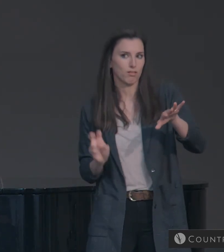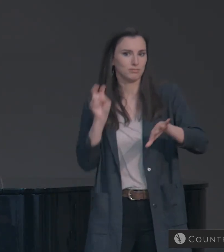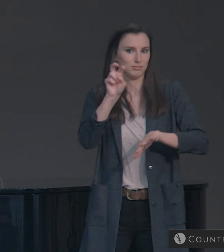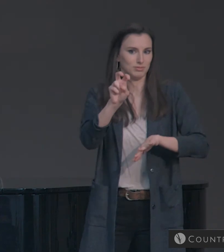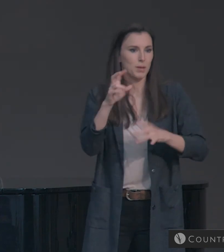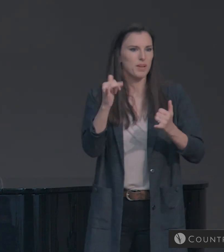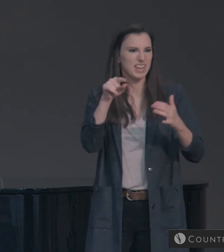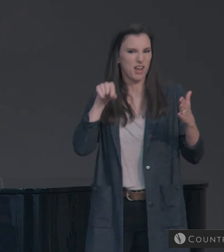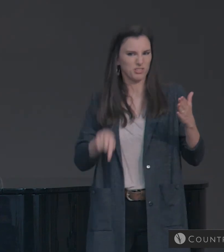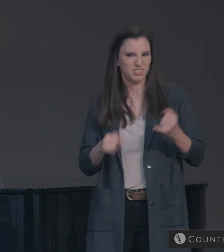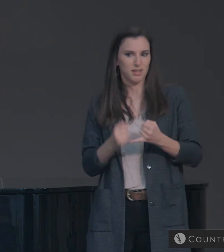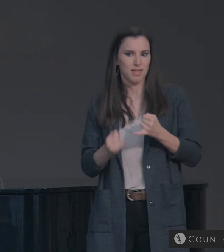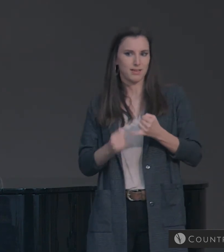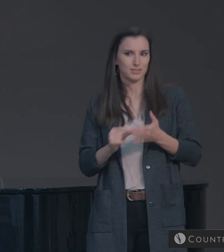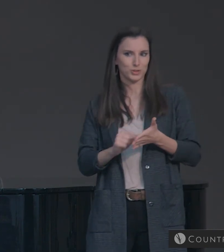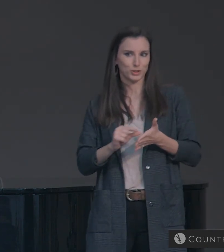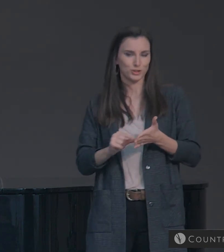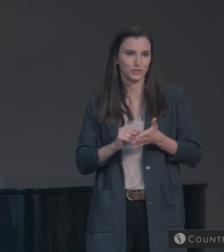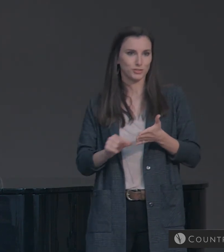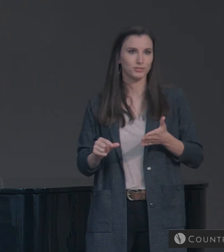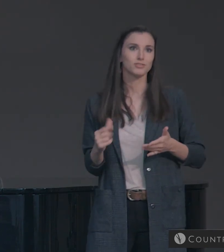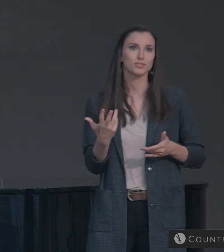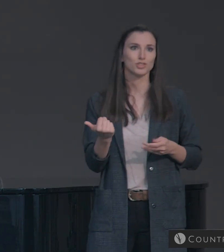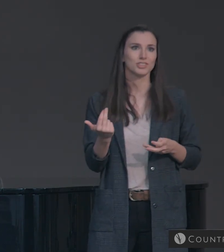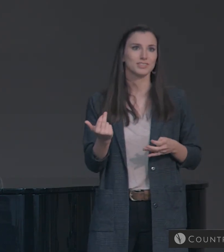now, let's look at the final verse, verse 13.